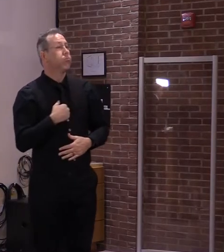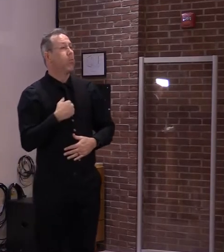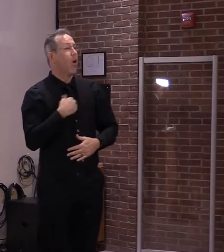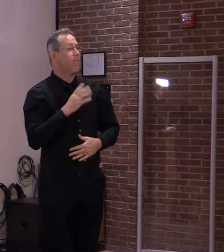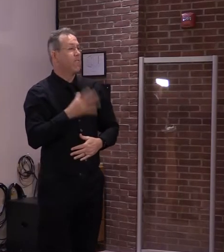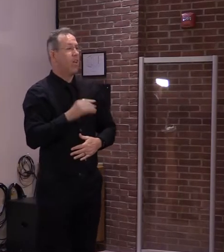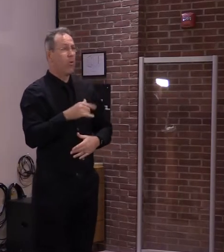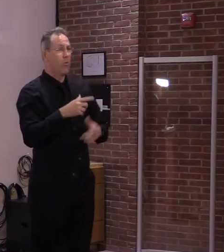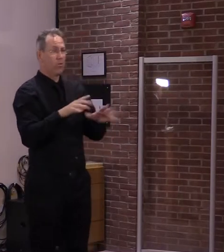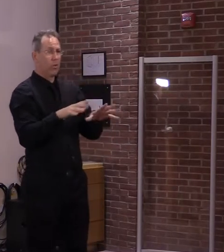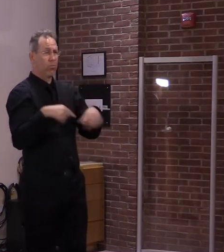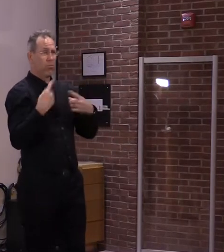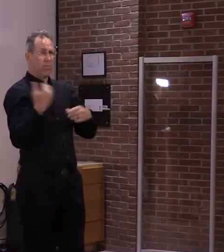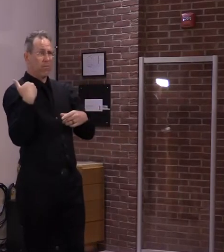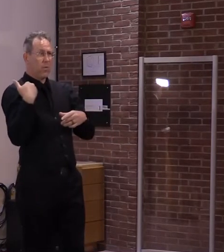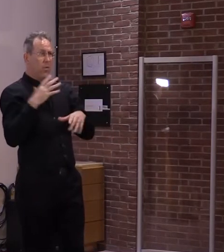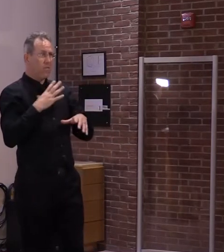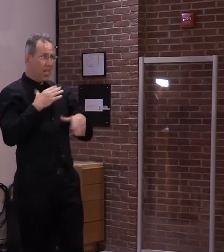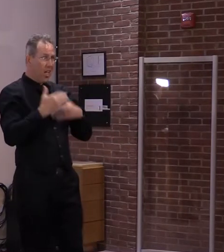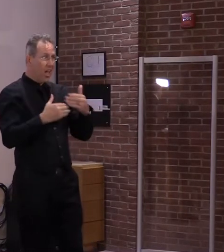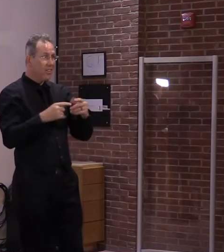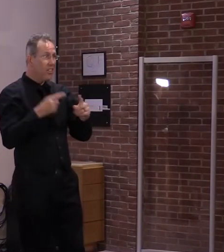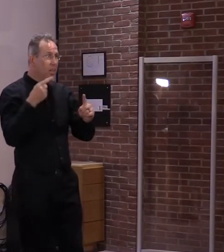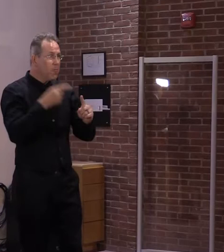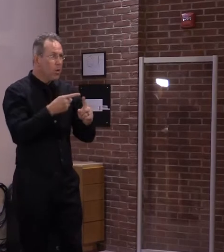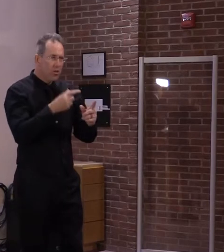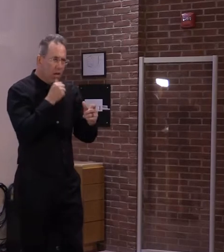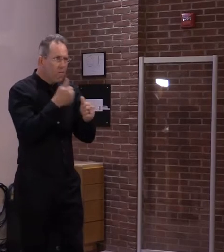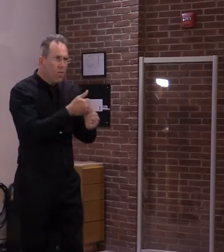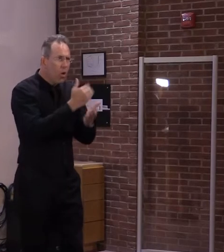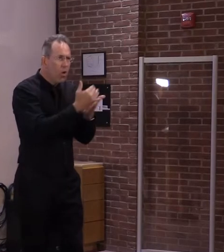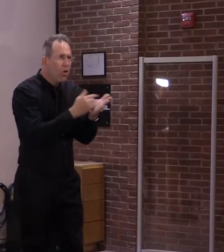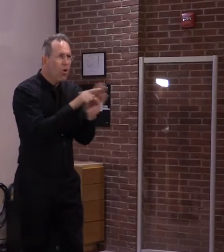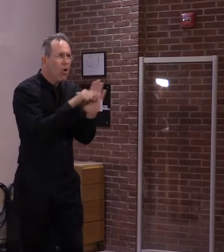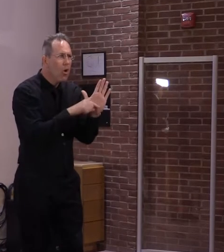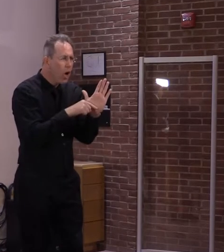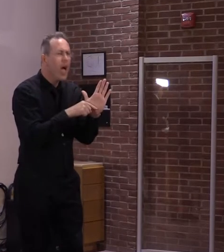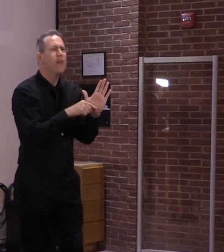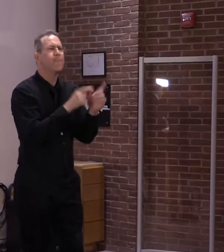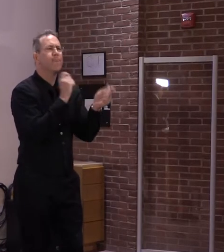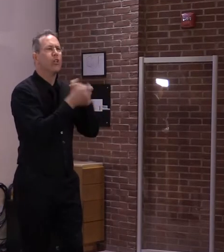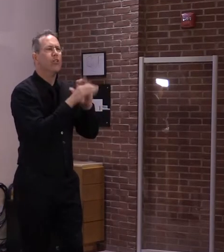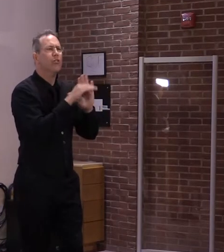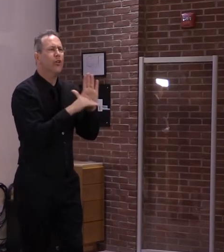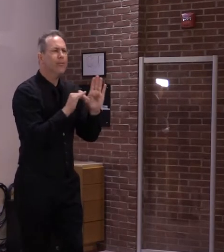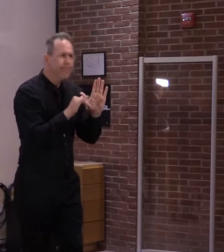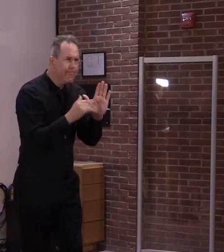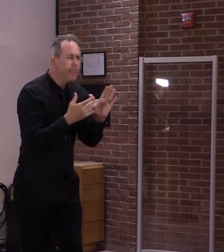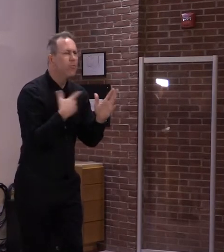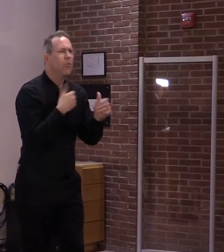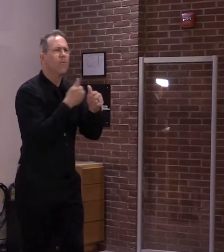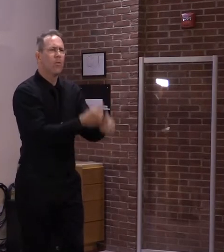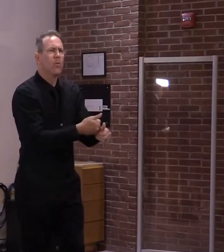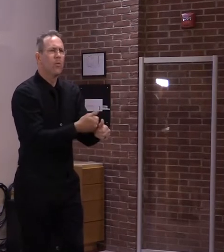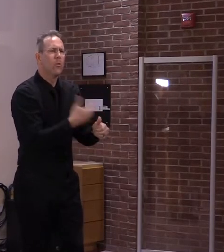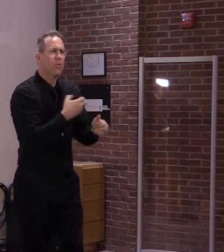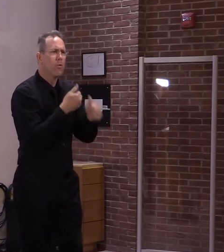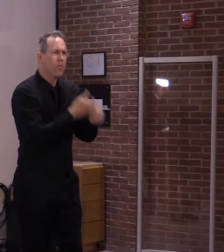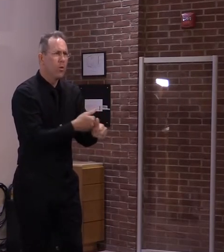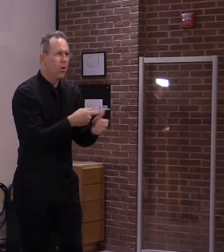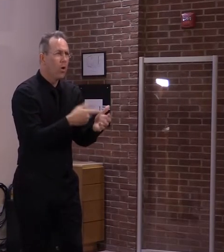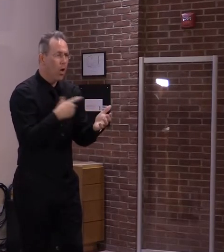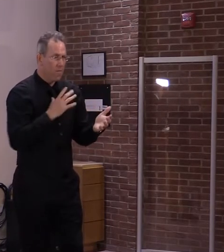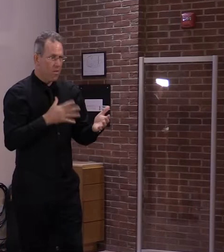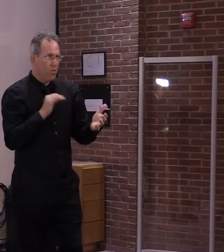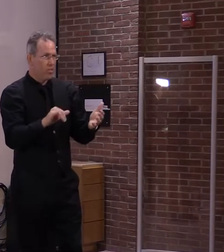to statute, so we had to follow the law. So I'm fine with going back to what we had before,